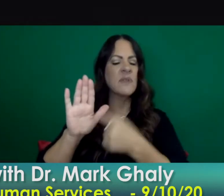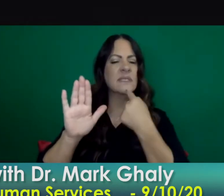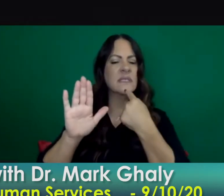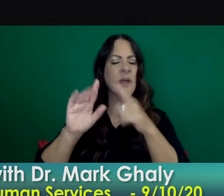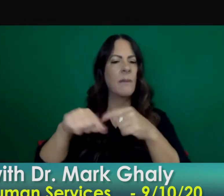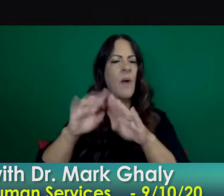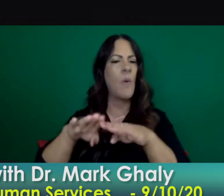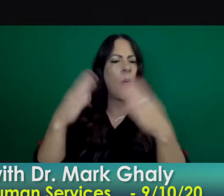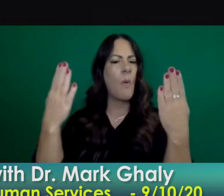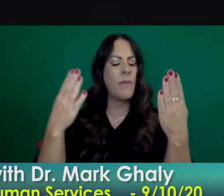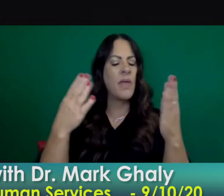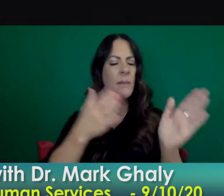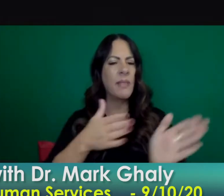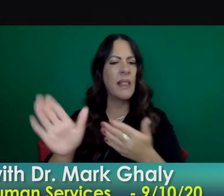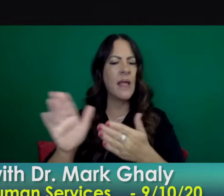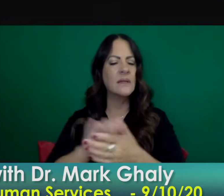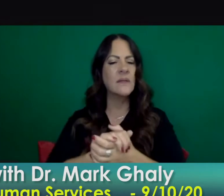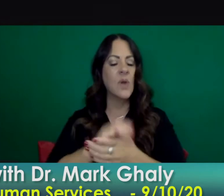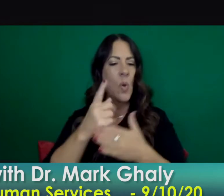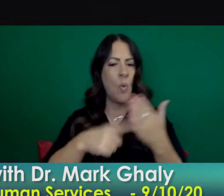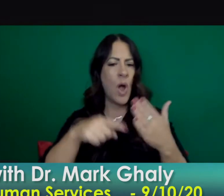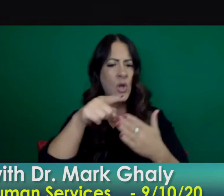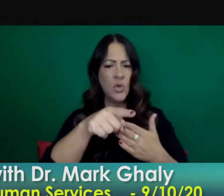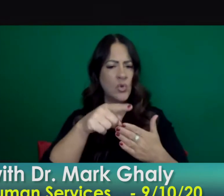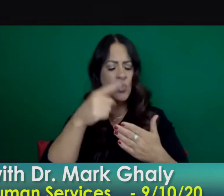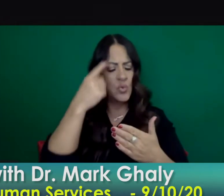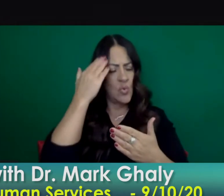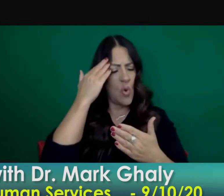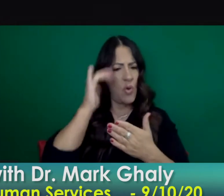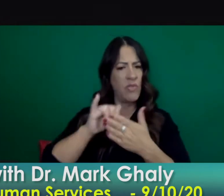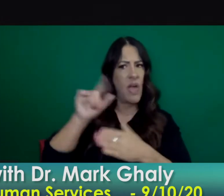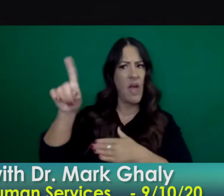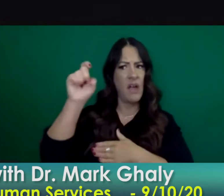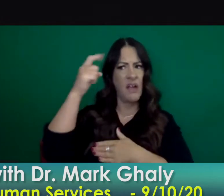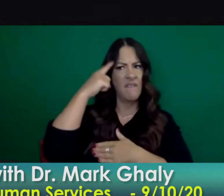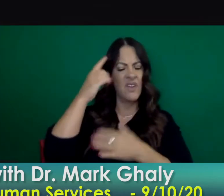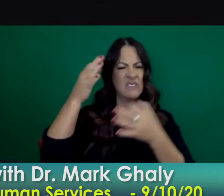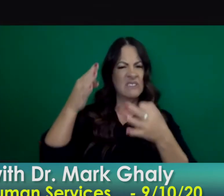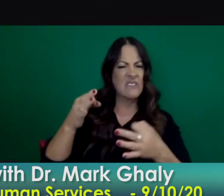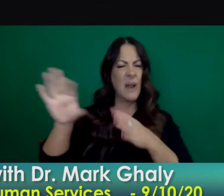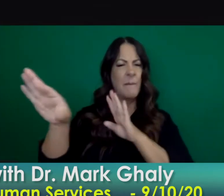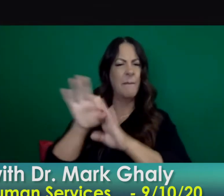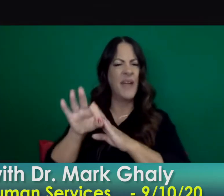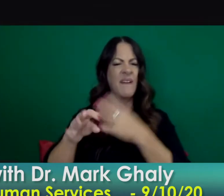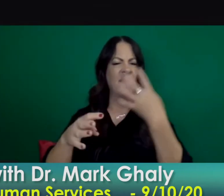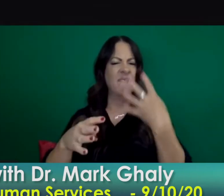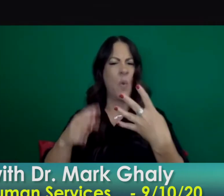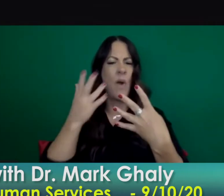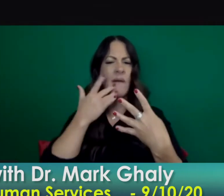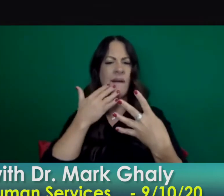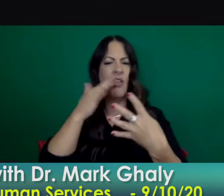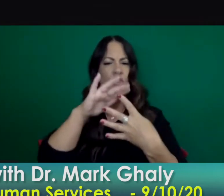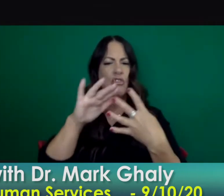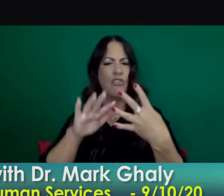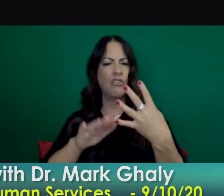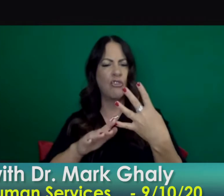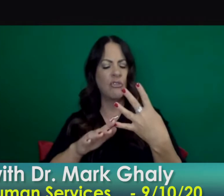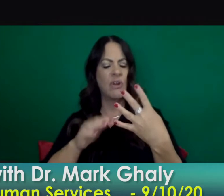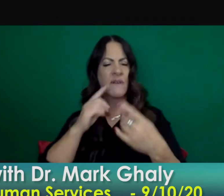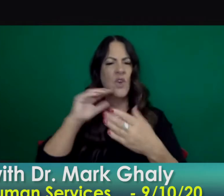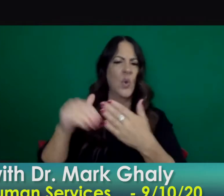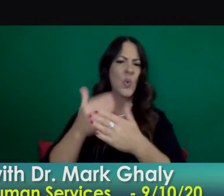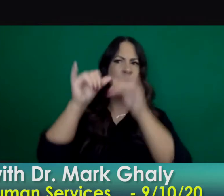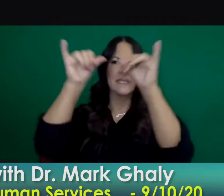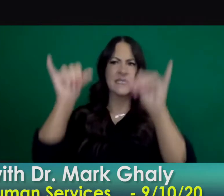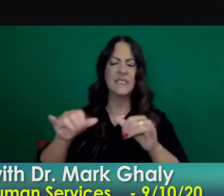what the administration was hoping to achieve by choosing the colors that you did for the new system and are you know